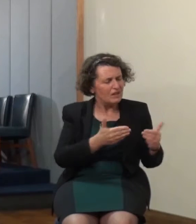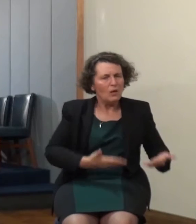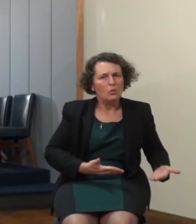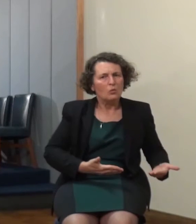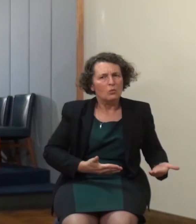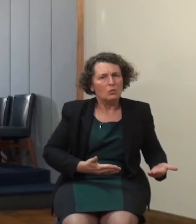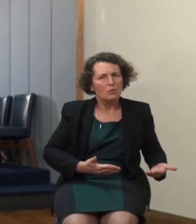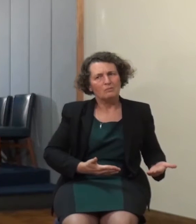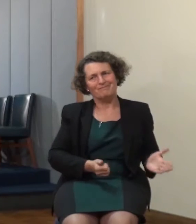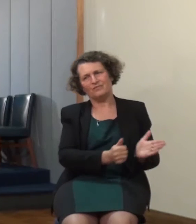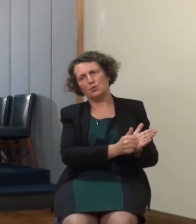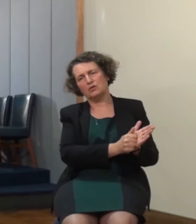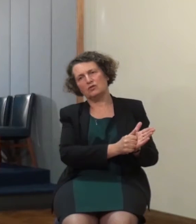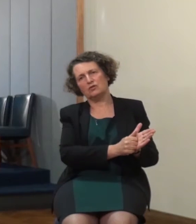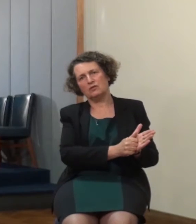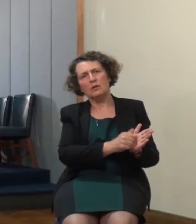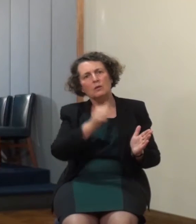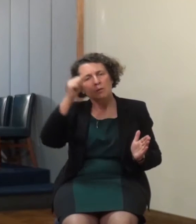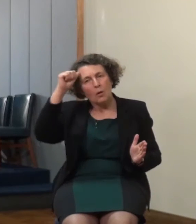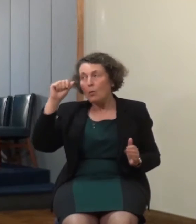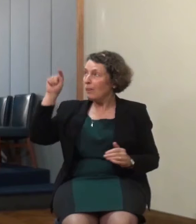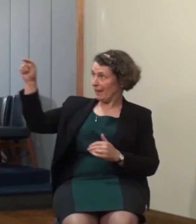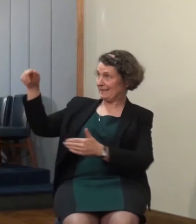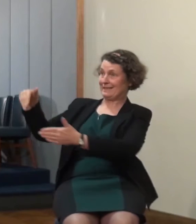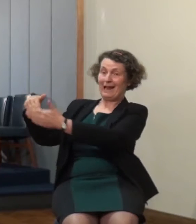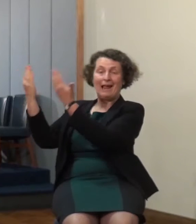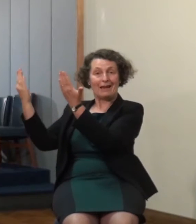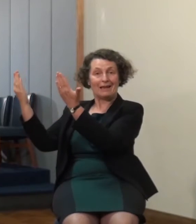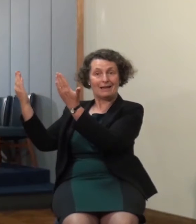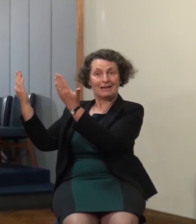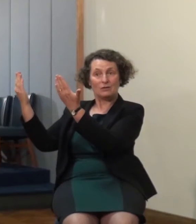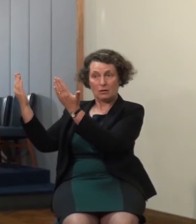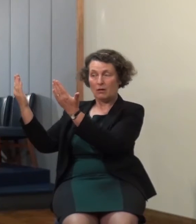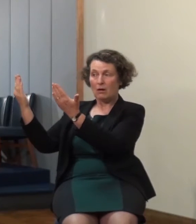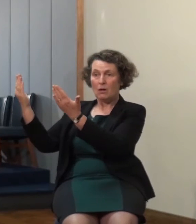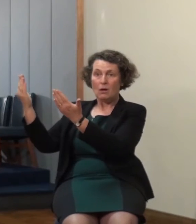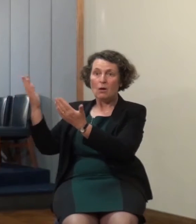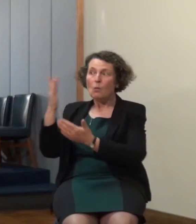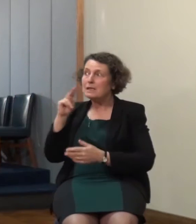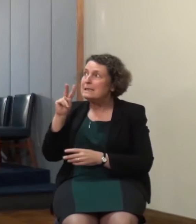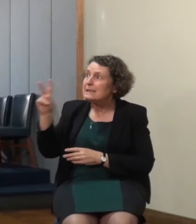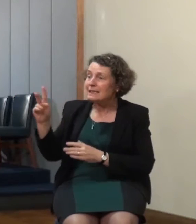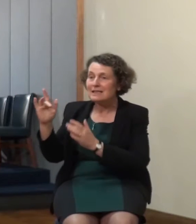coming the end of all suffering the sight of our dear saviour the uniting of